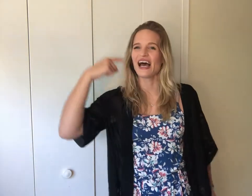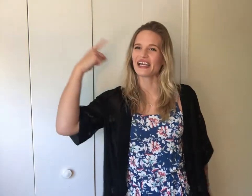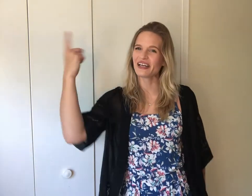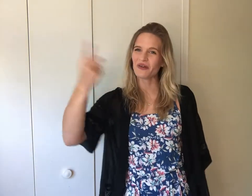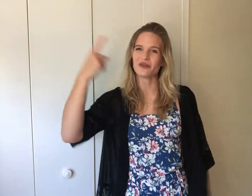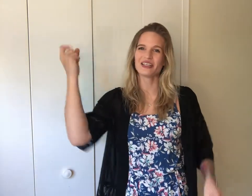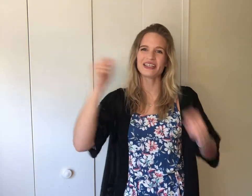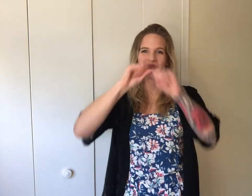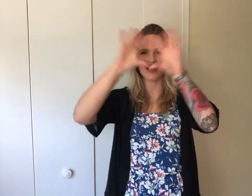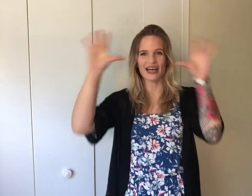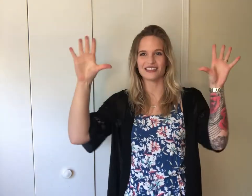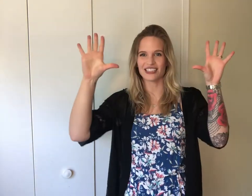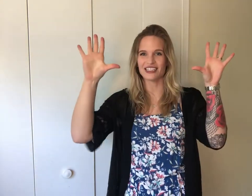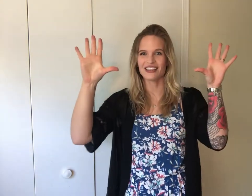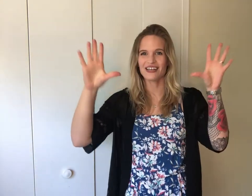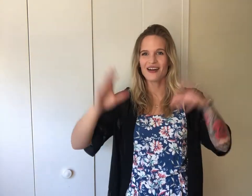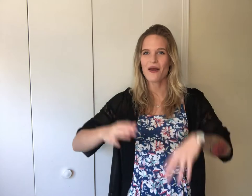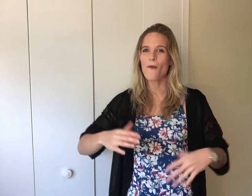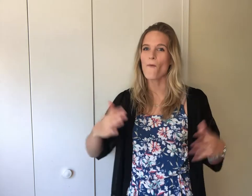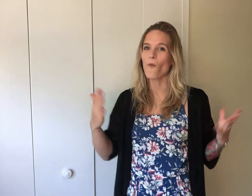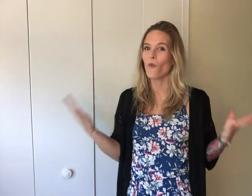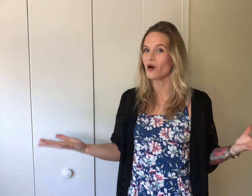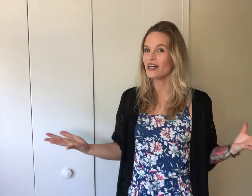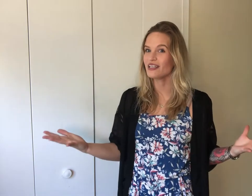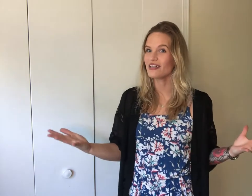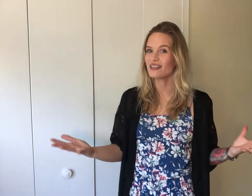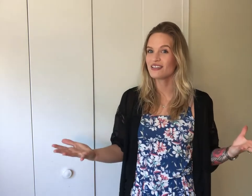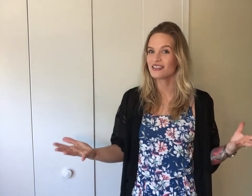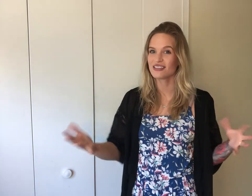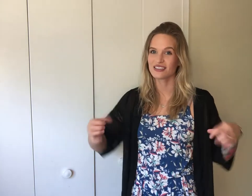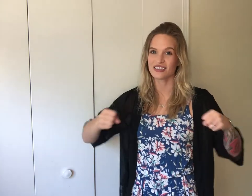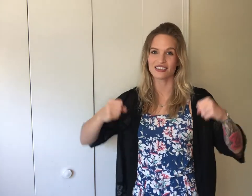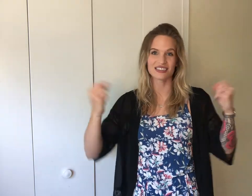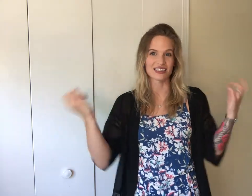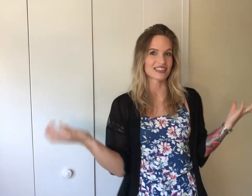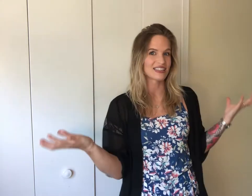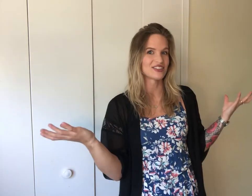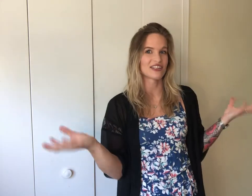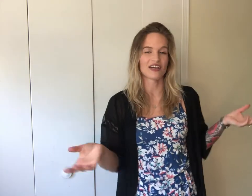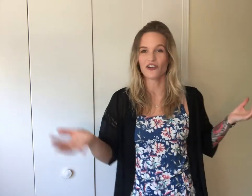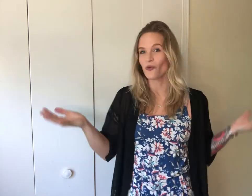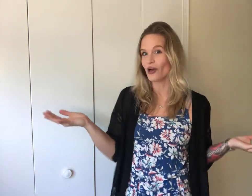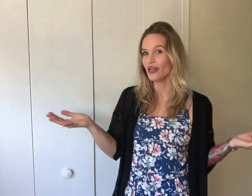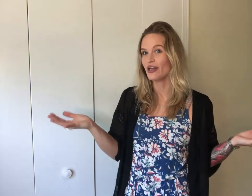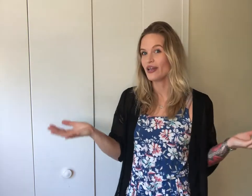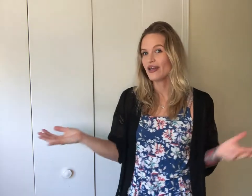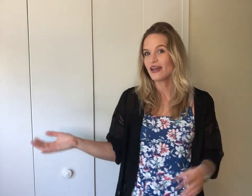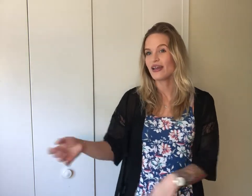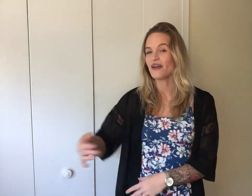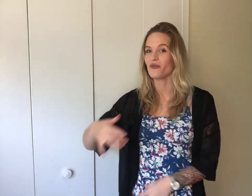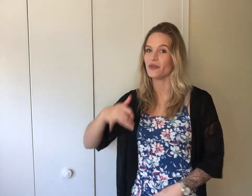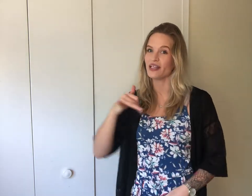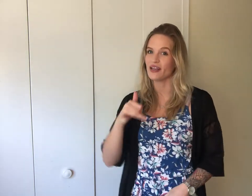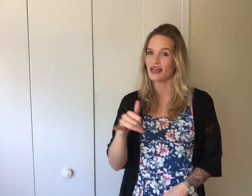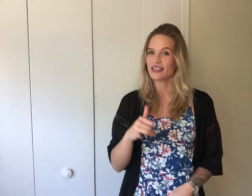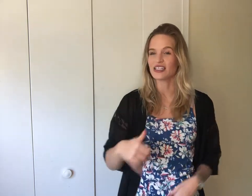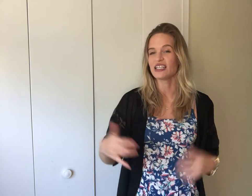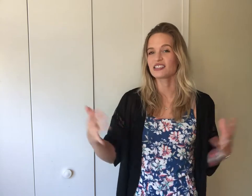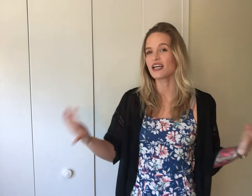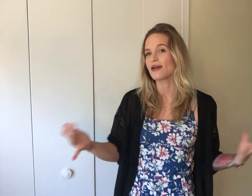I can only imagine what, so this is just like your generic what, it'll be like, so I just signed